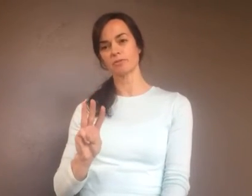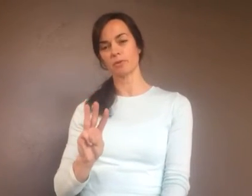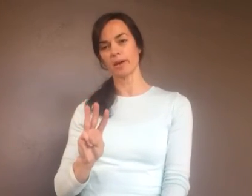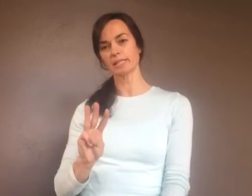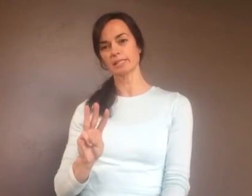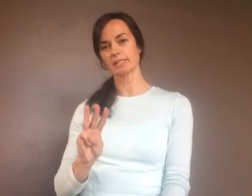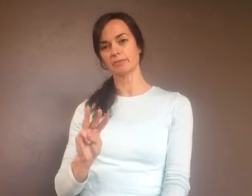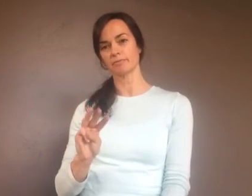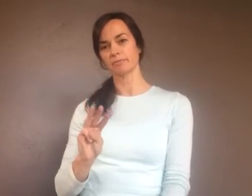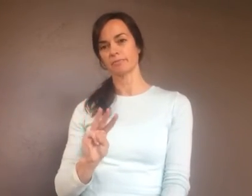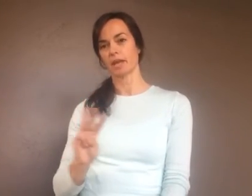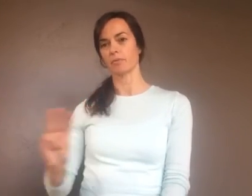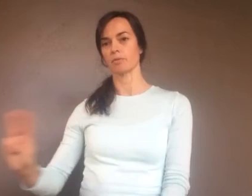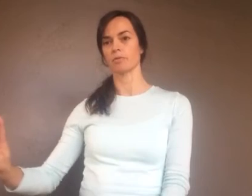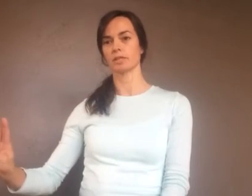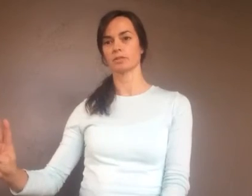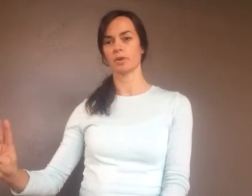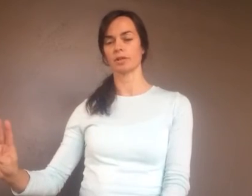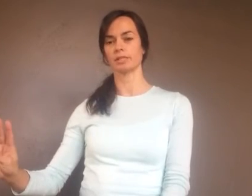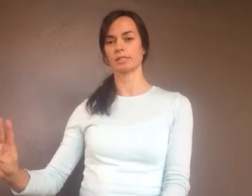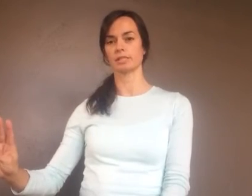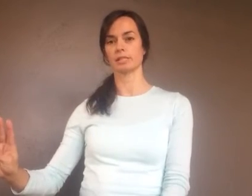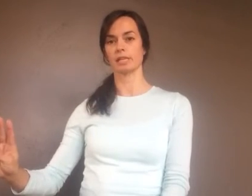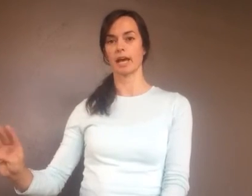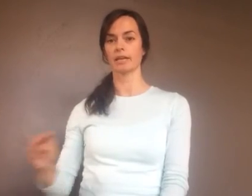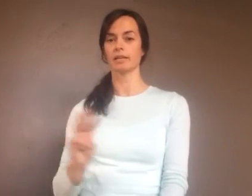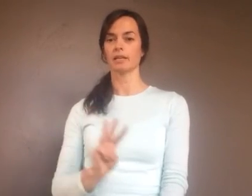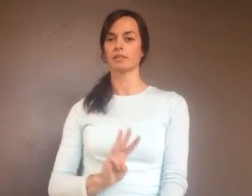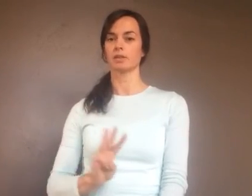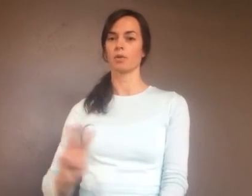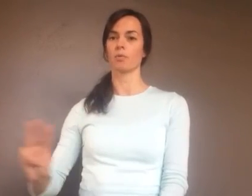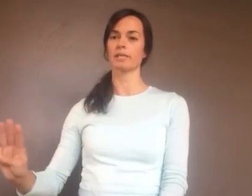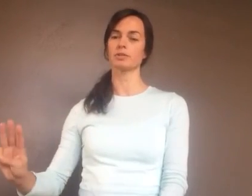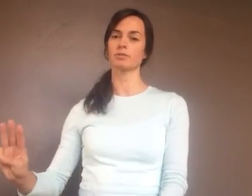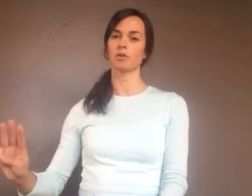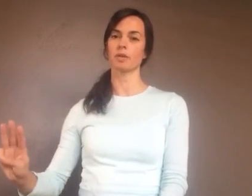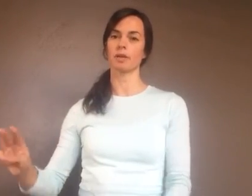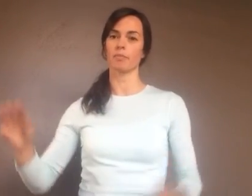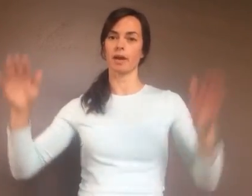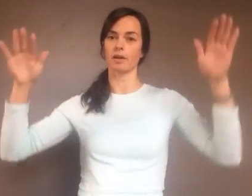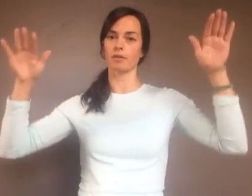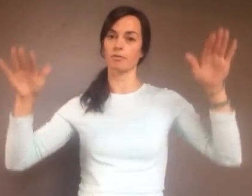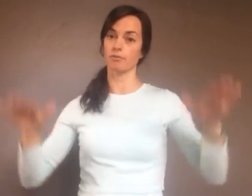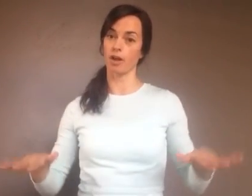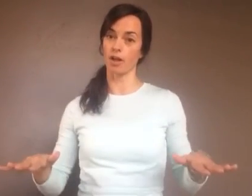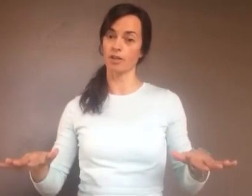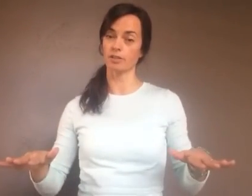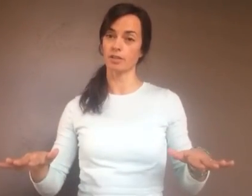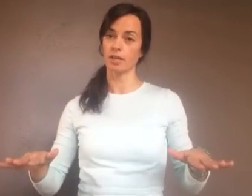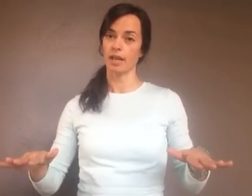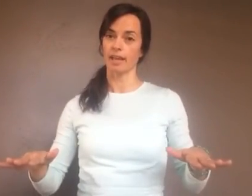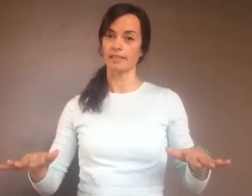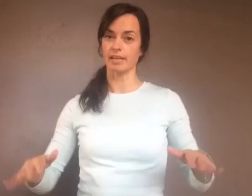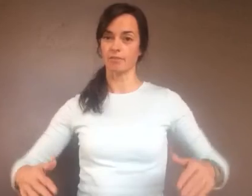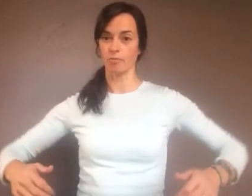for west, and we move it towards the side. So Western Roman Empire falls. And the sign for